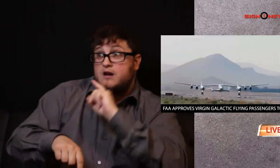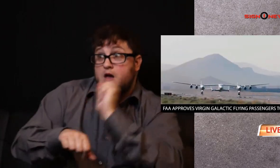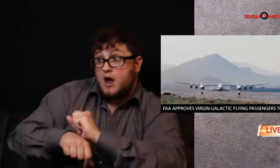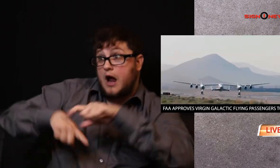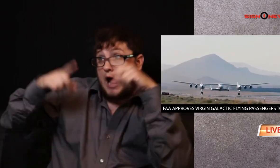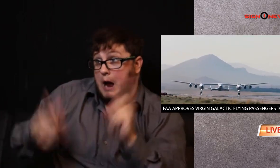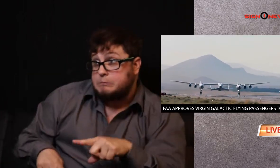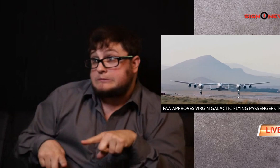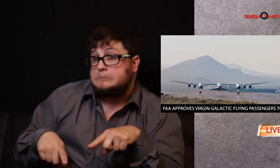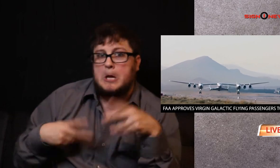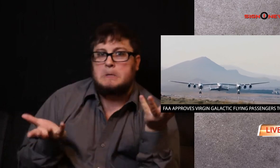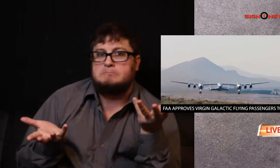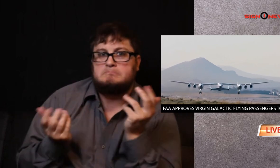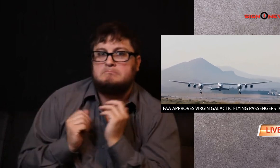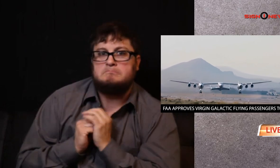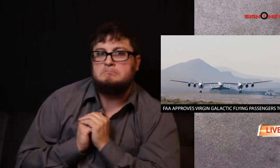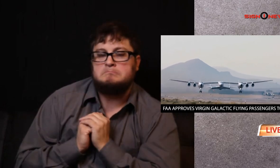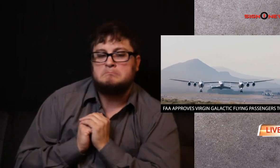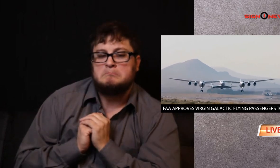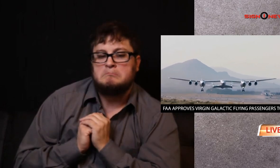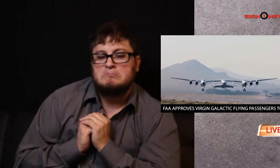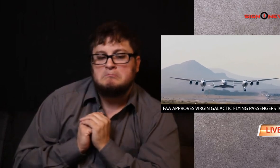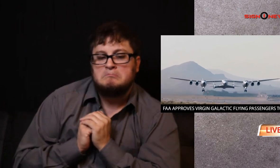summer, but no word on when that will happen.